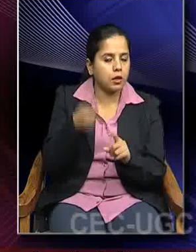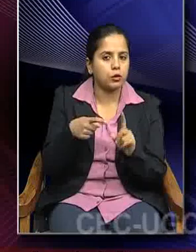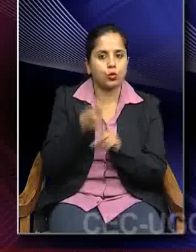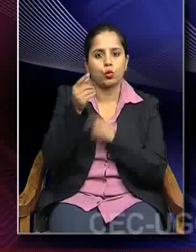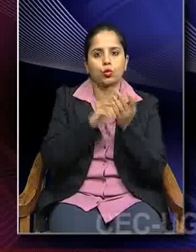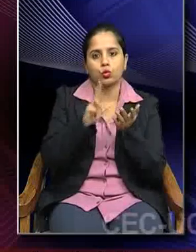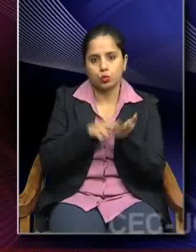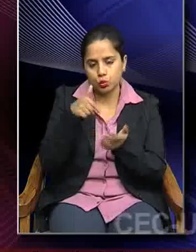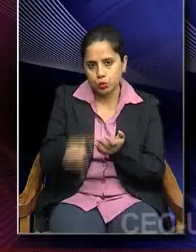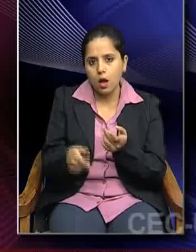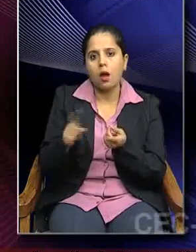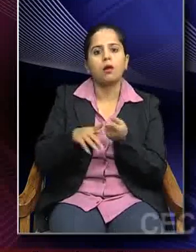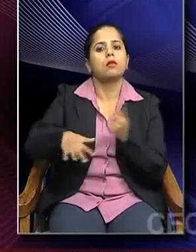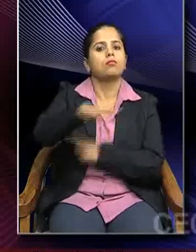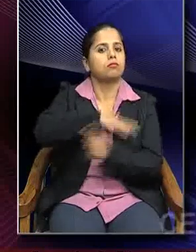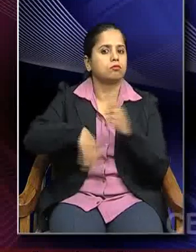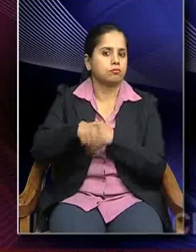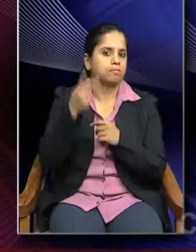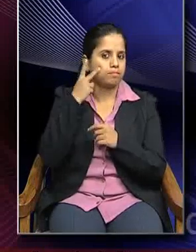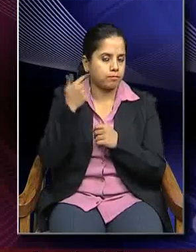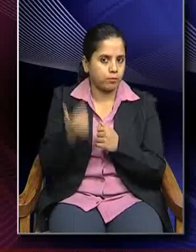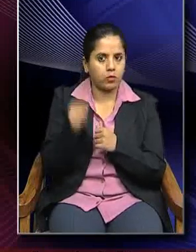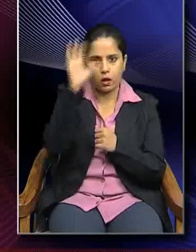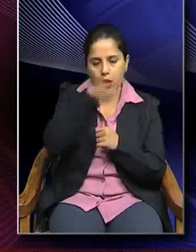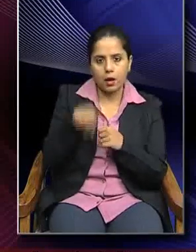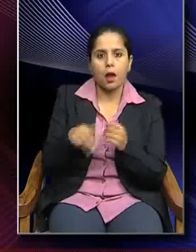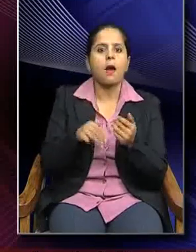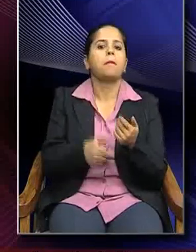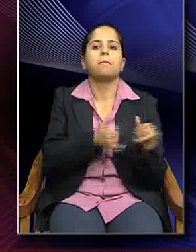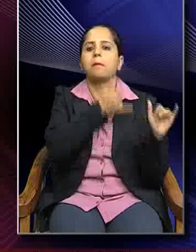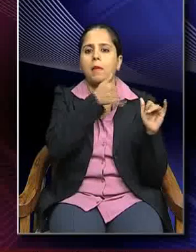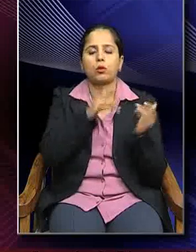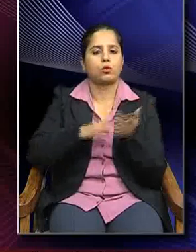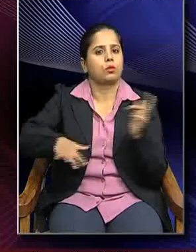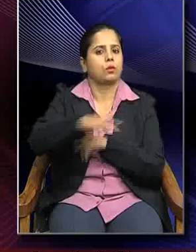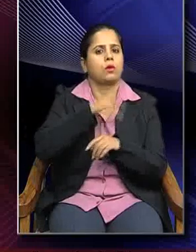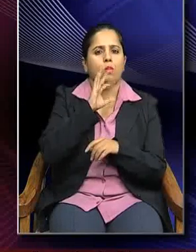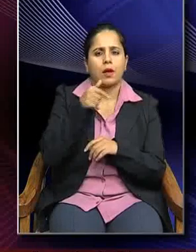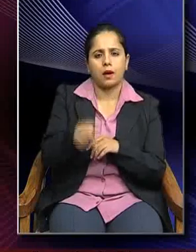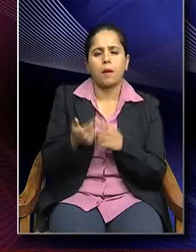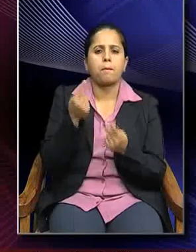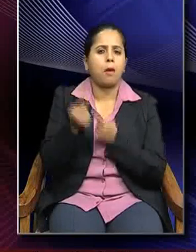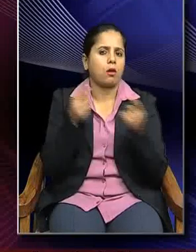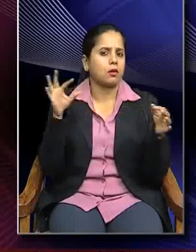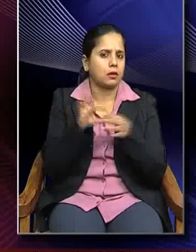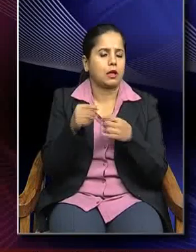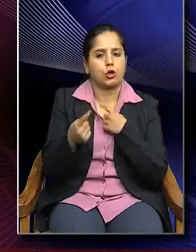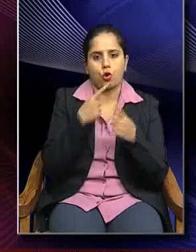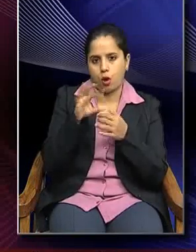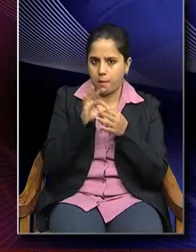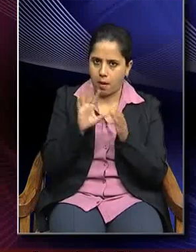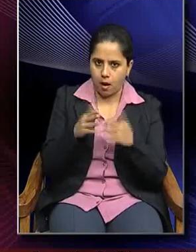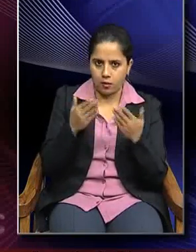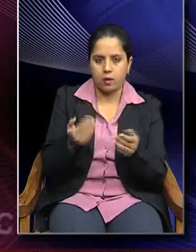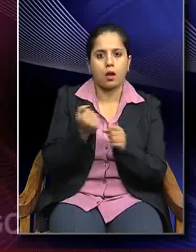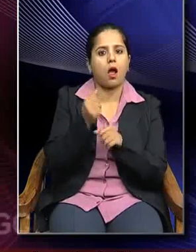area extending to this part of India, Mathura area. So, obviously that political connect that we spoke of with reference to